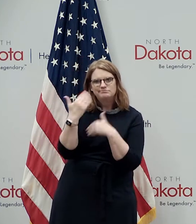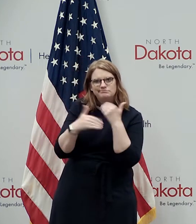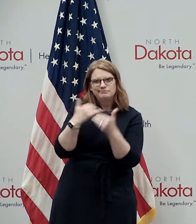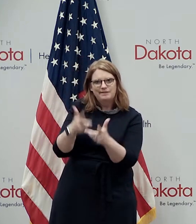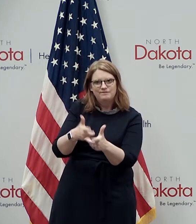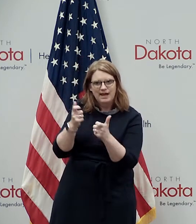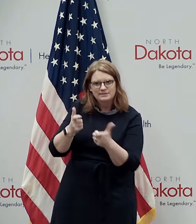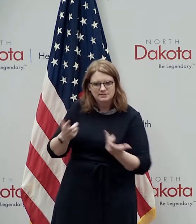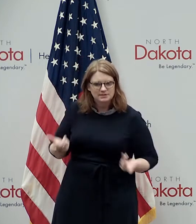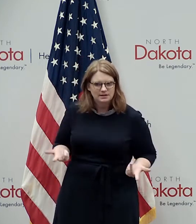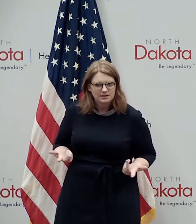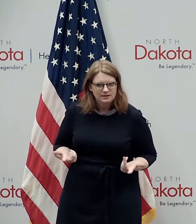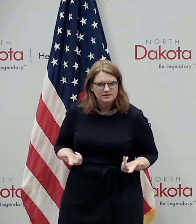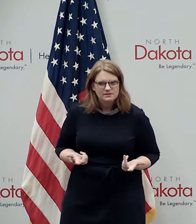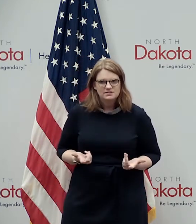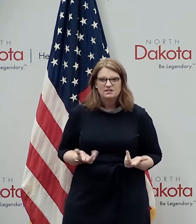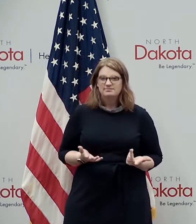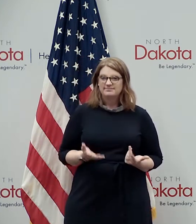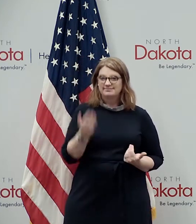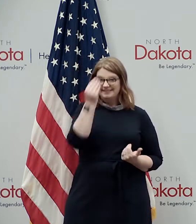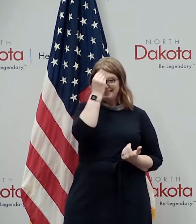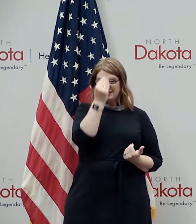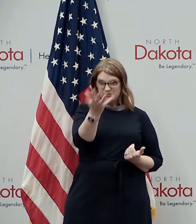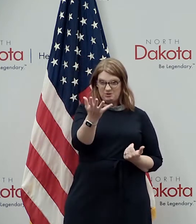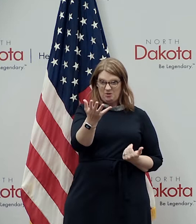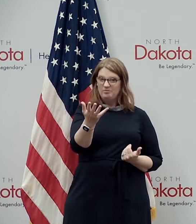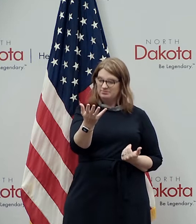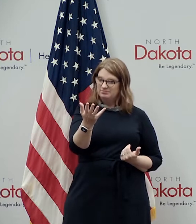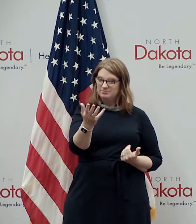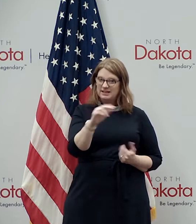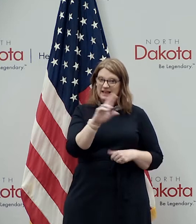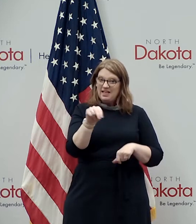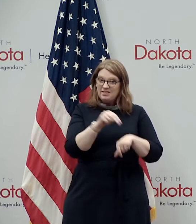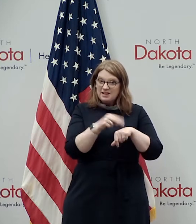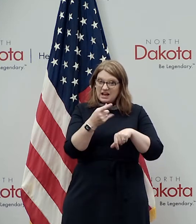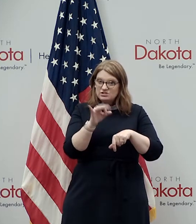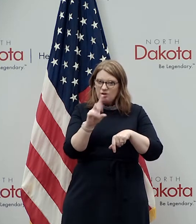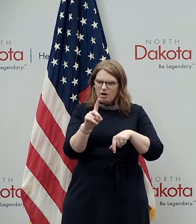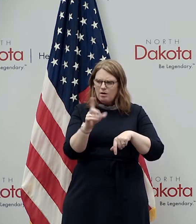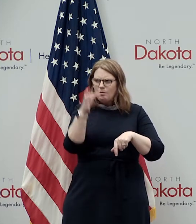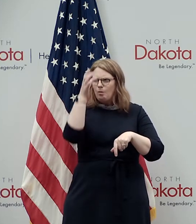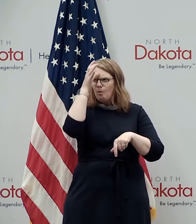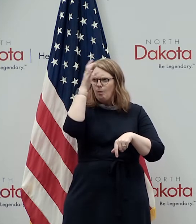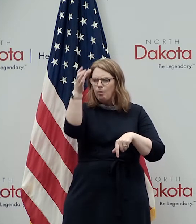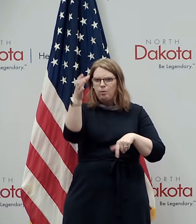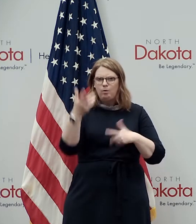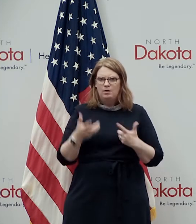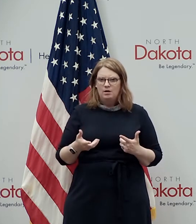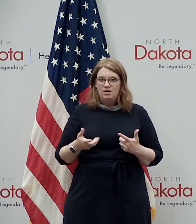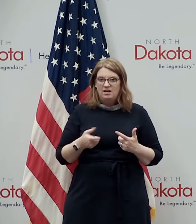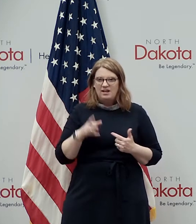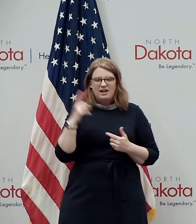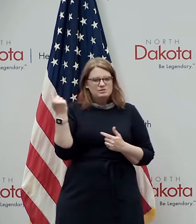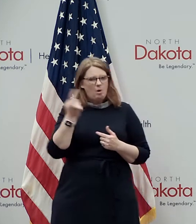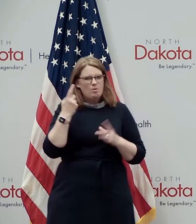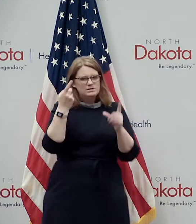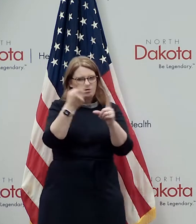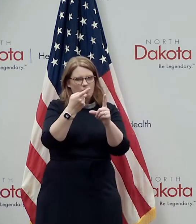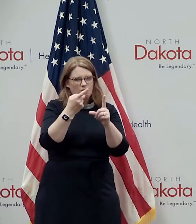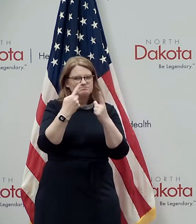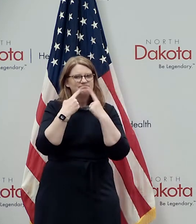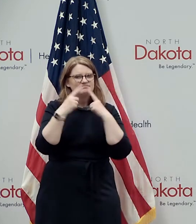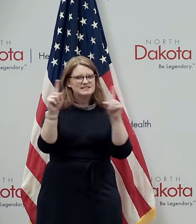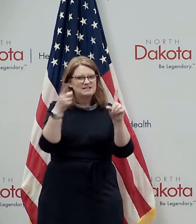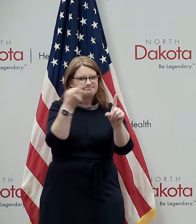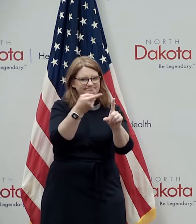but just gives you an idea of the the quality of the members of the national guard and it's always about getting the mission done and anything we can